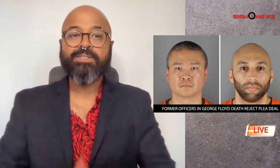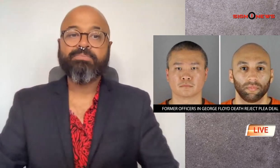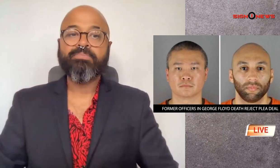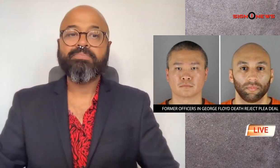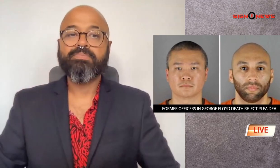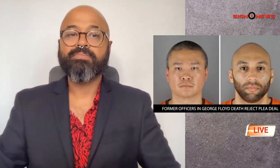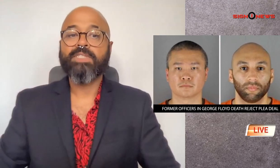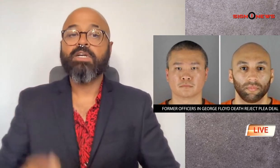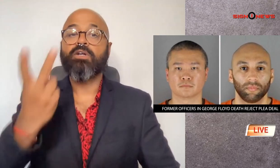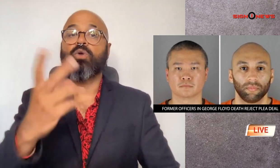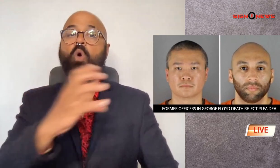arrest